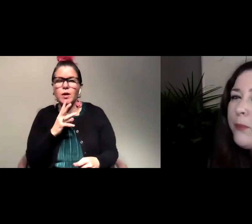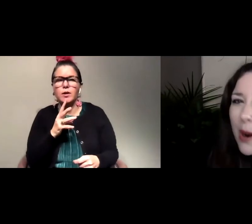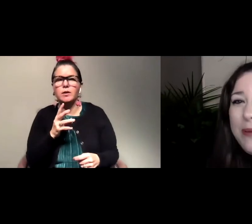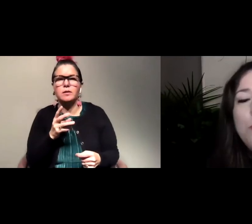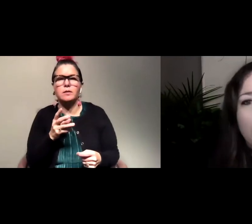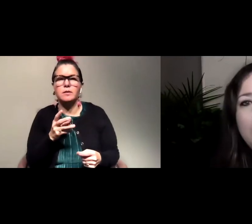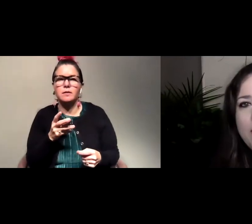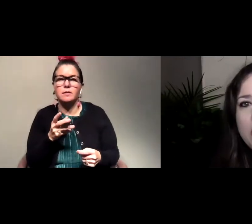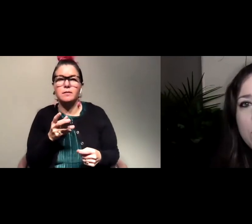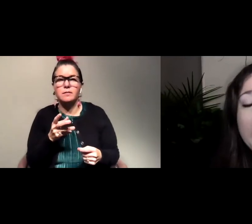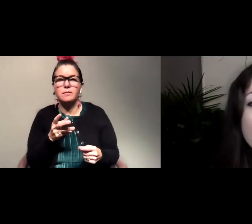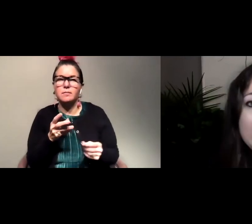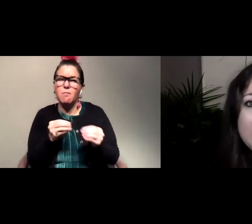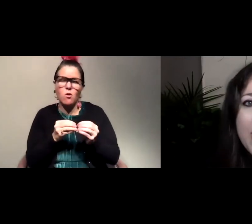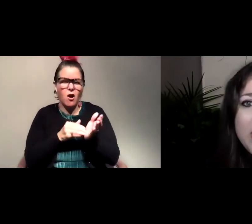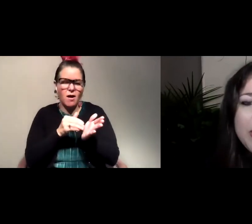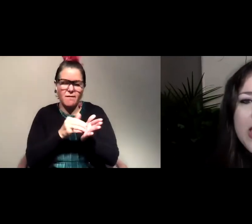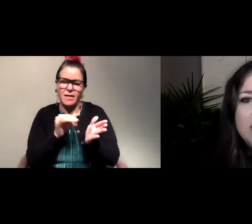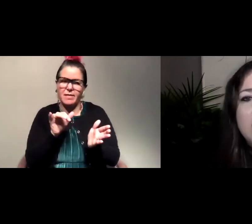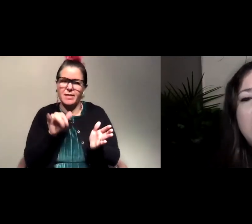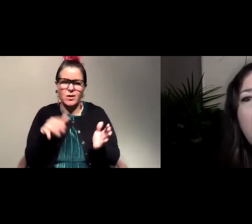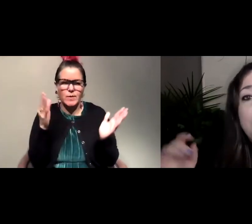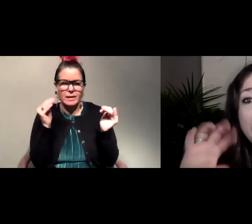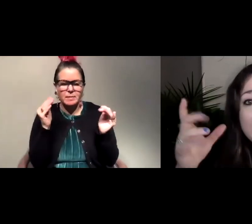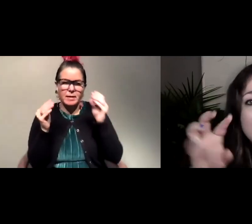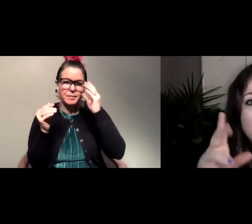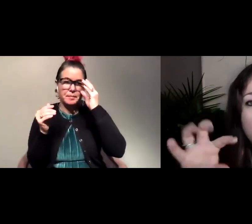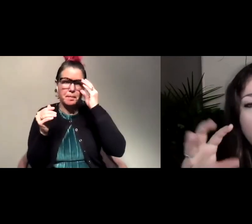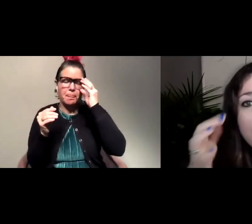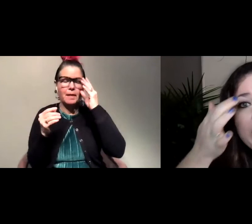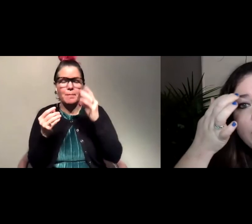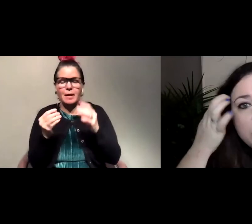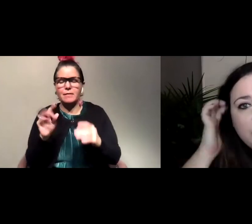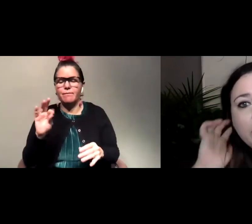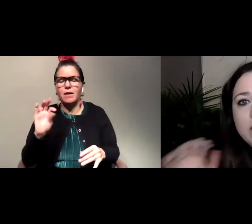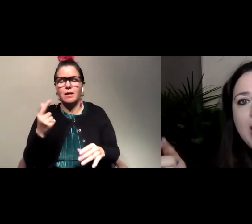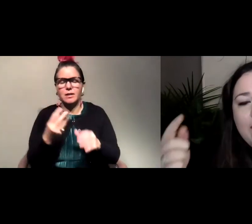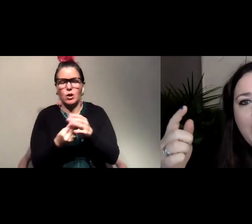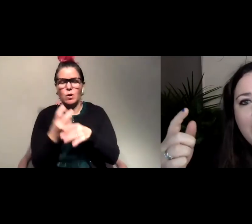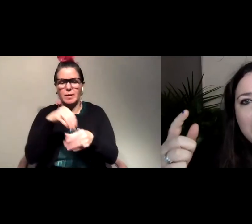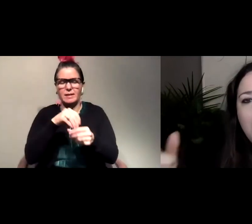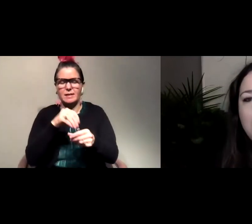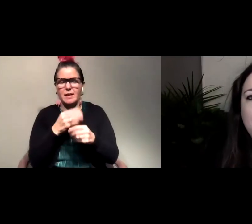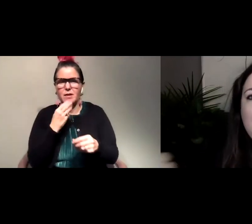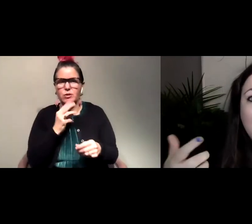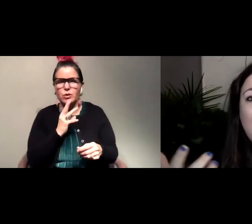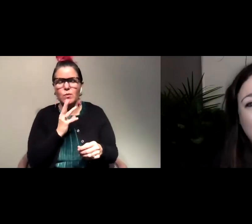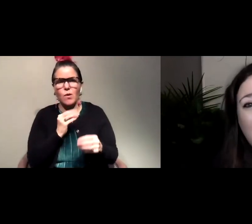the feeder, uh, probably more often than you might anticipate because, uh, fungus can start growing in those feeders and then,